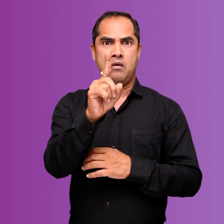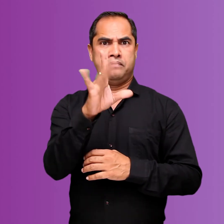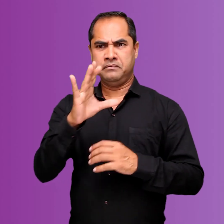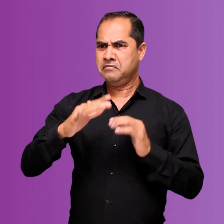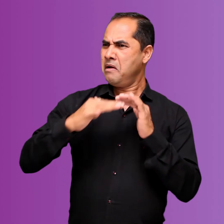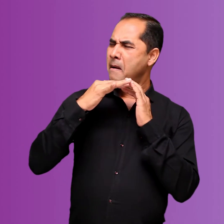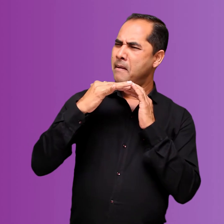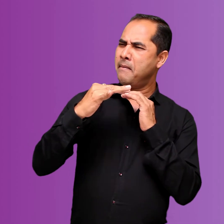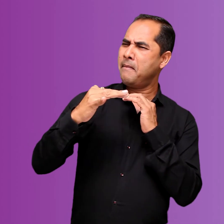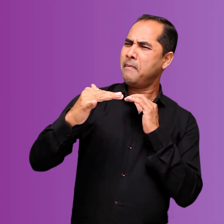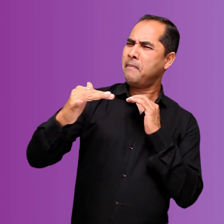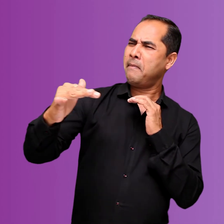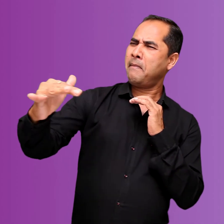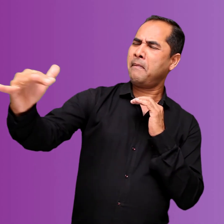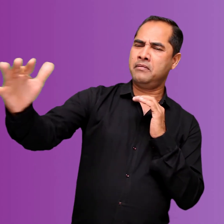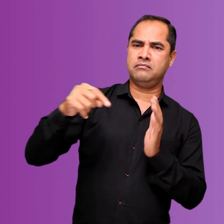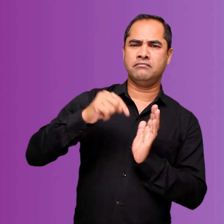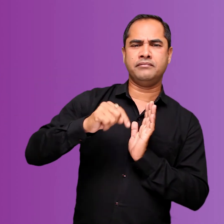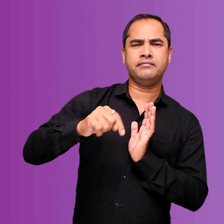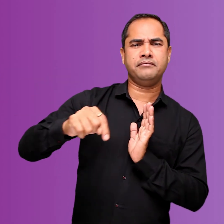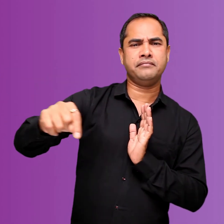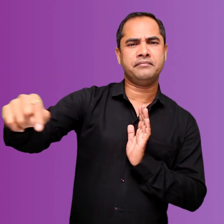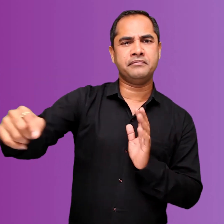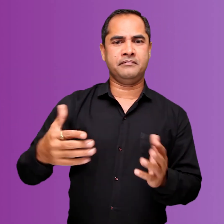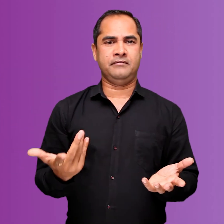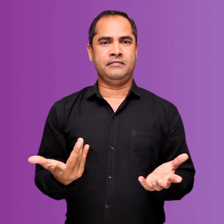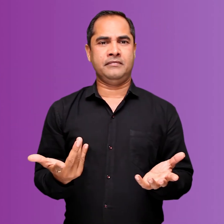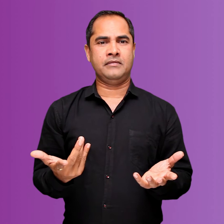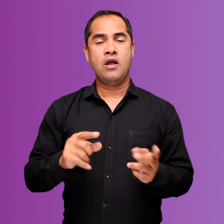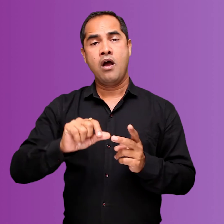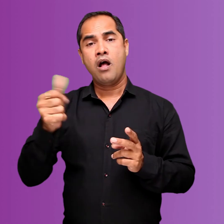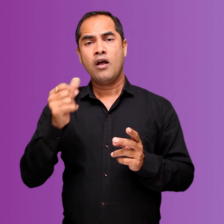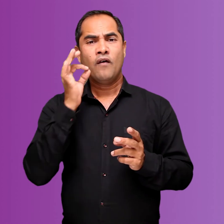In this type of farming, a single crop is grown on a large area.